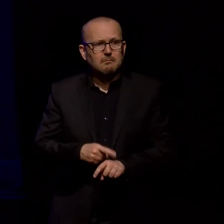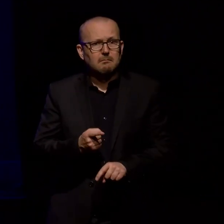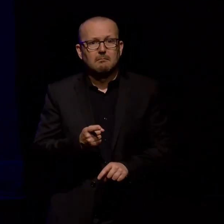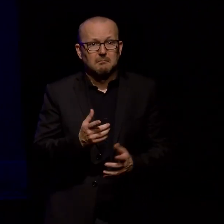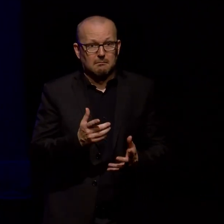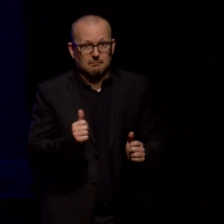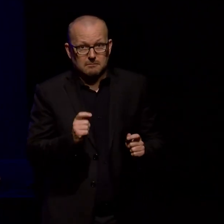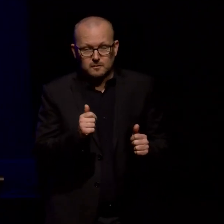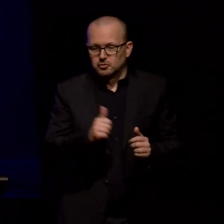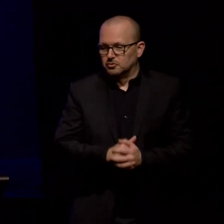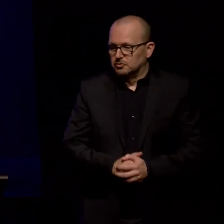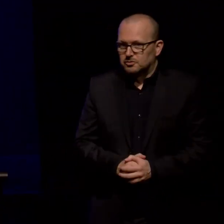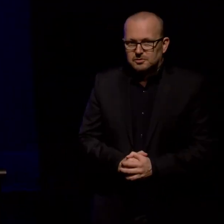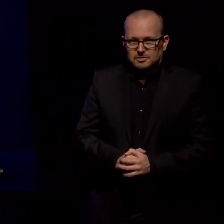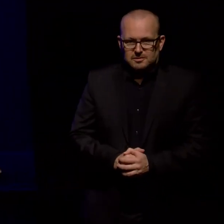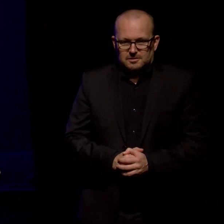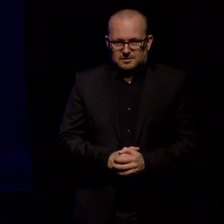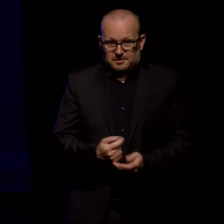that's good I'll watch you